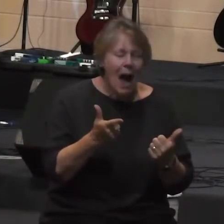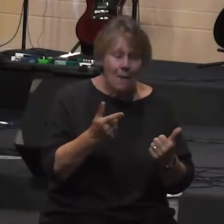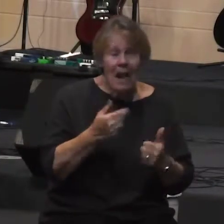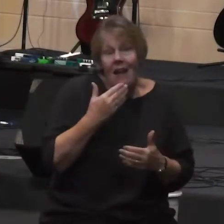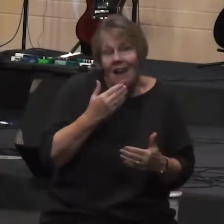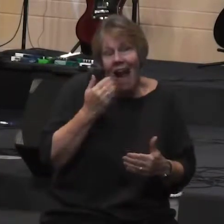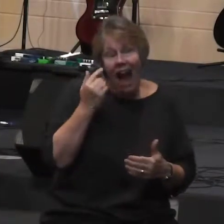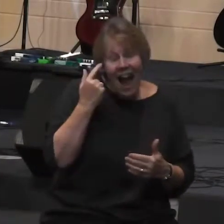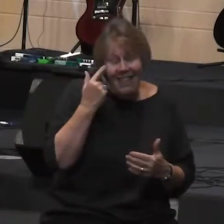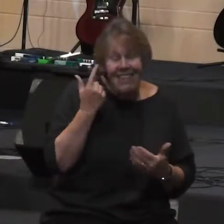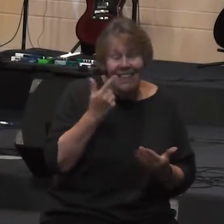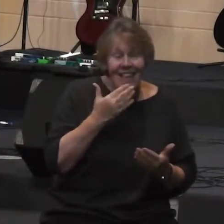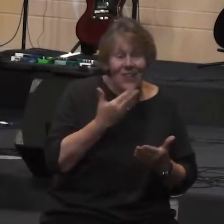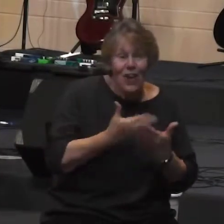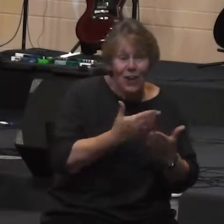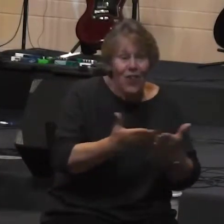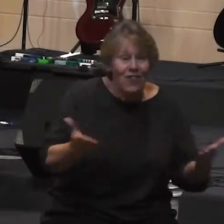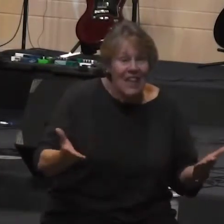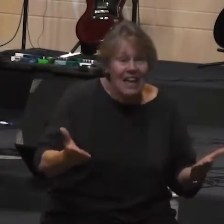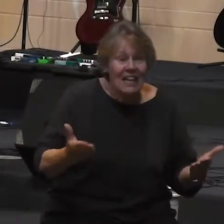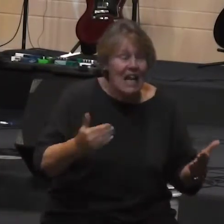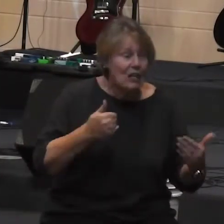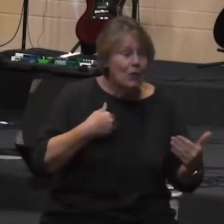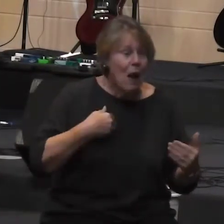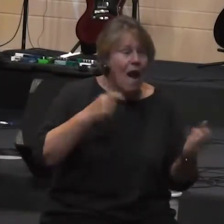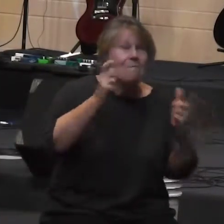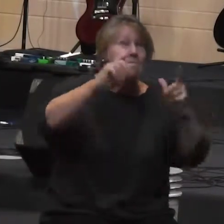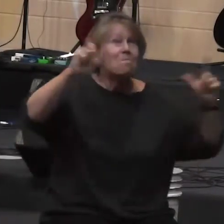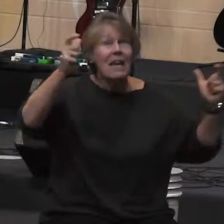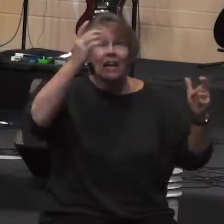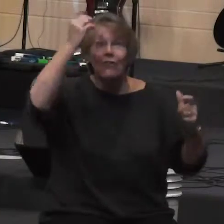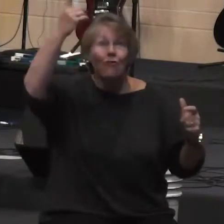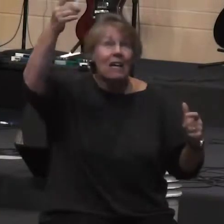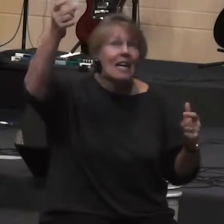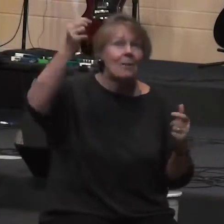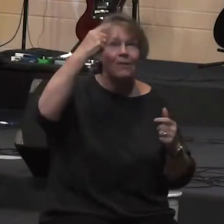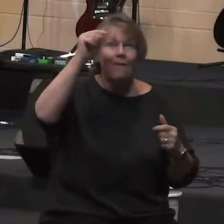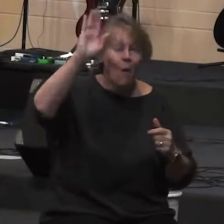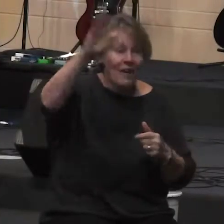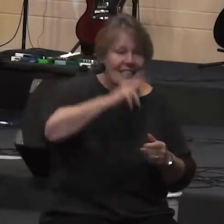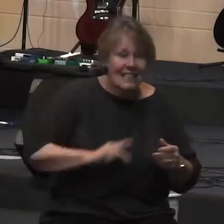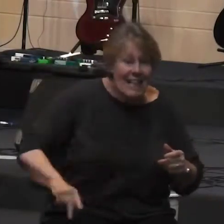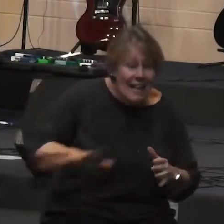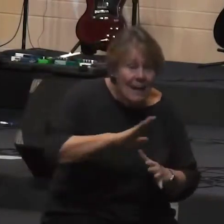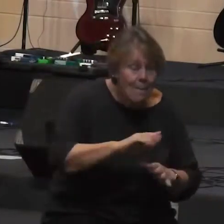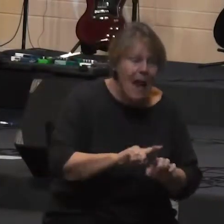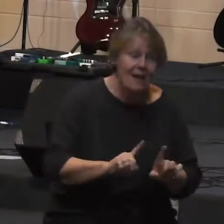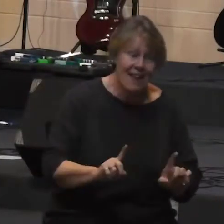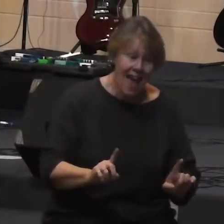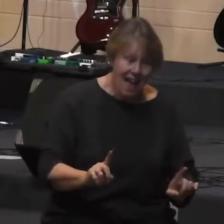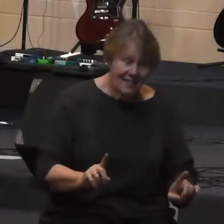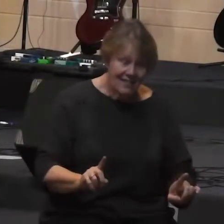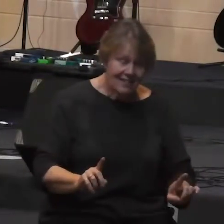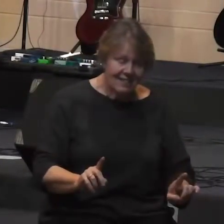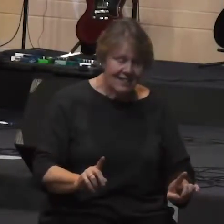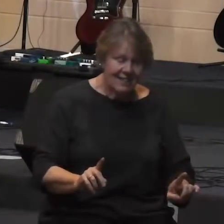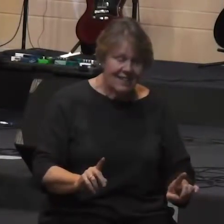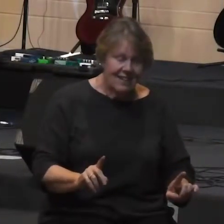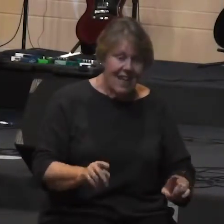God wants us to do is dream big dreams for his kingdom and yet the invitation